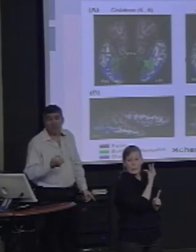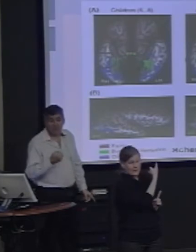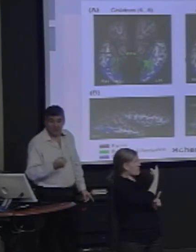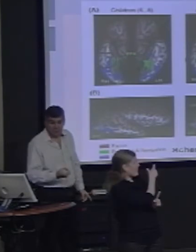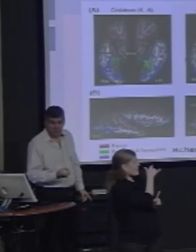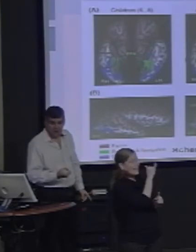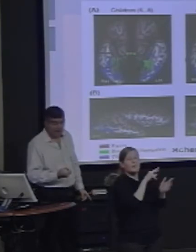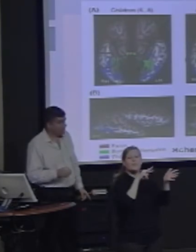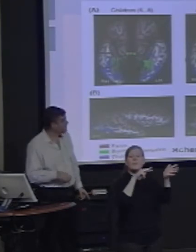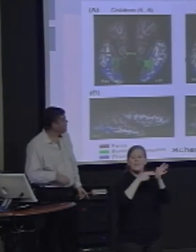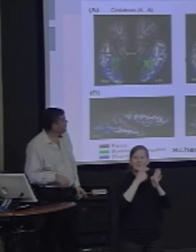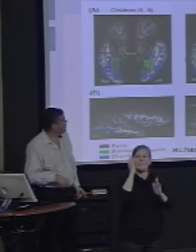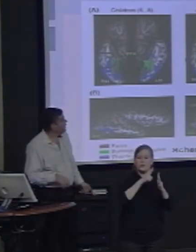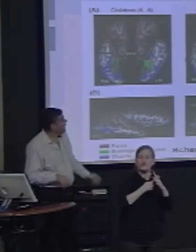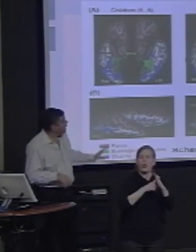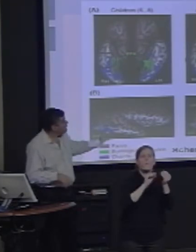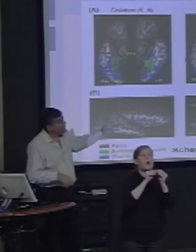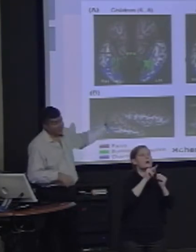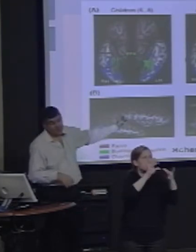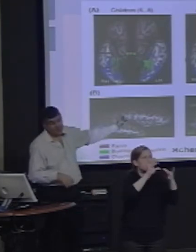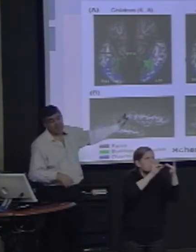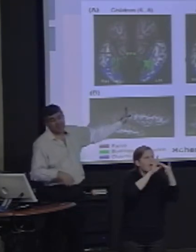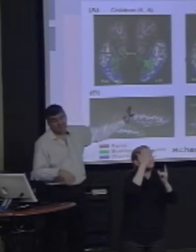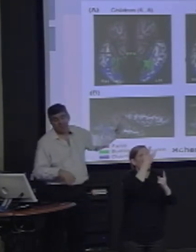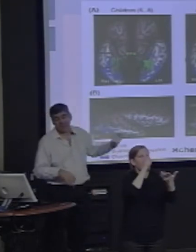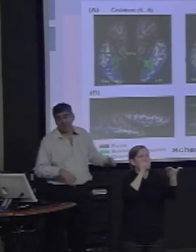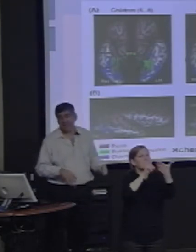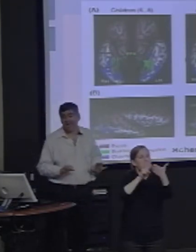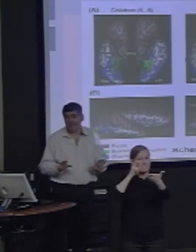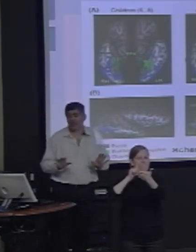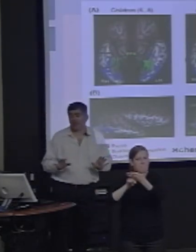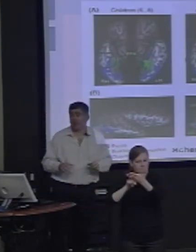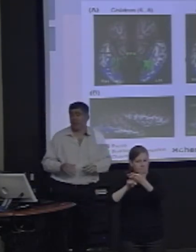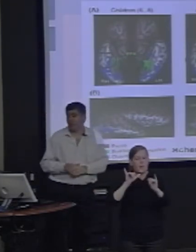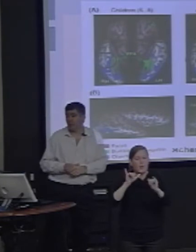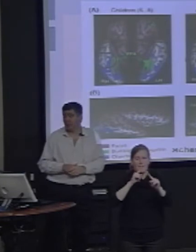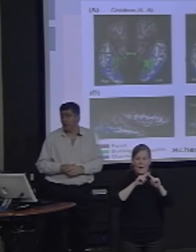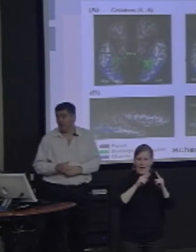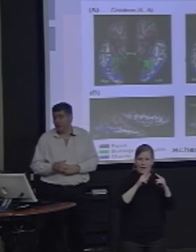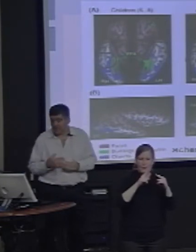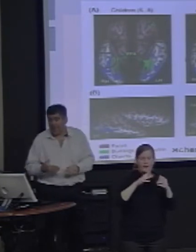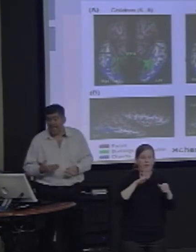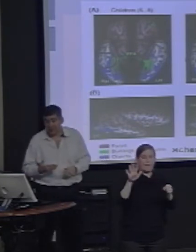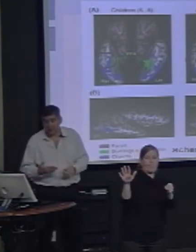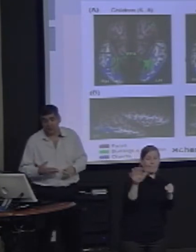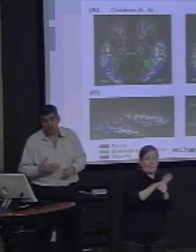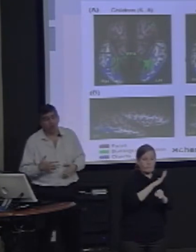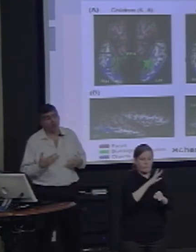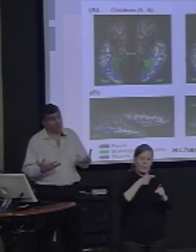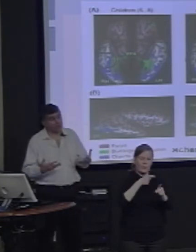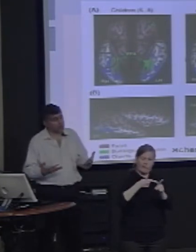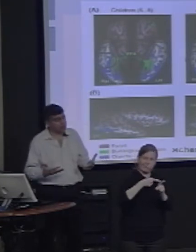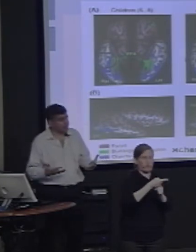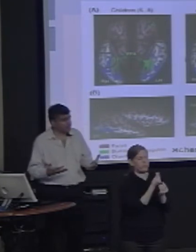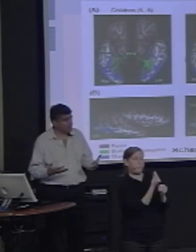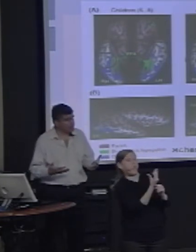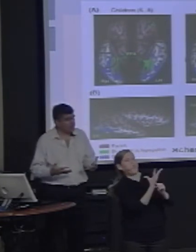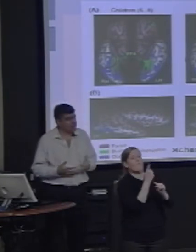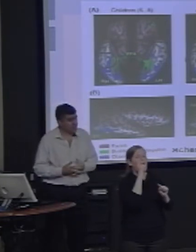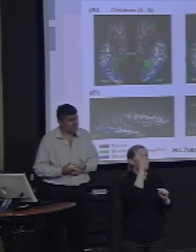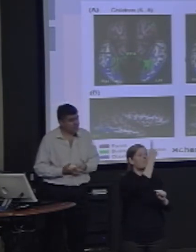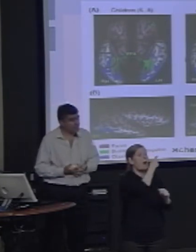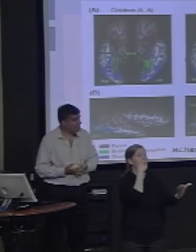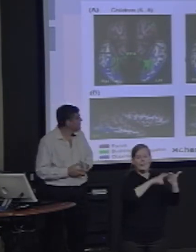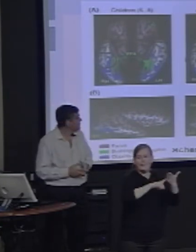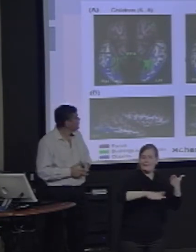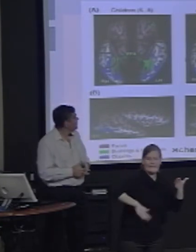in the right hemisphere. But in fact, it doesn't actually show all the mature characteristics